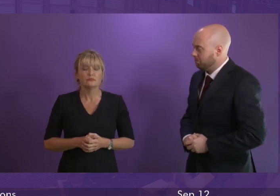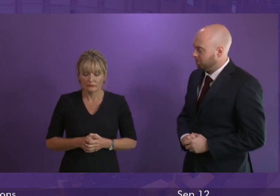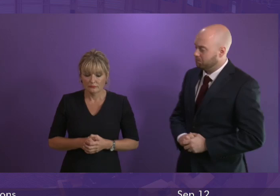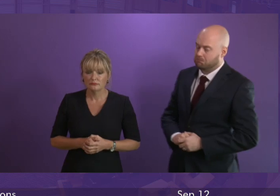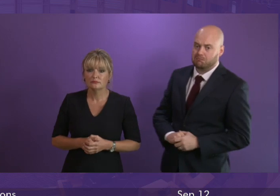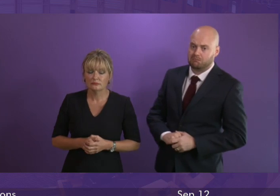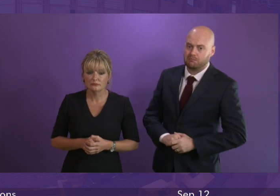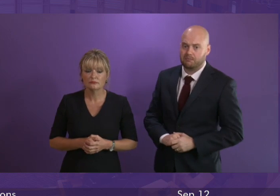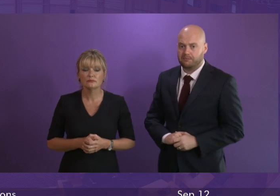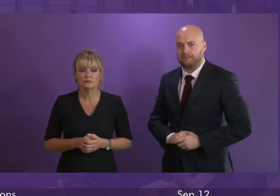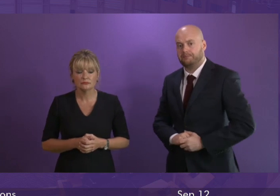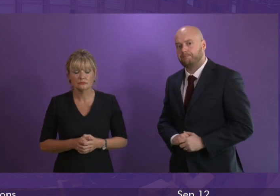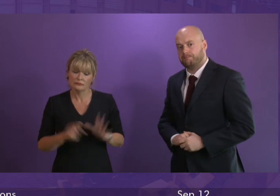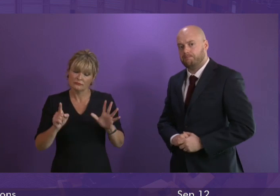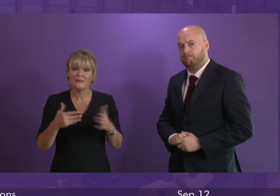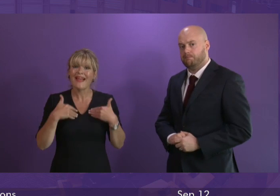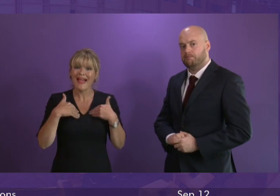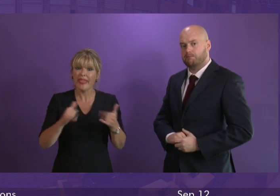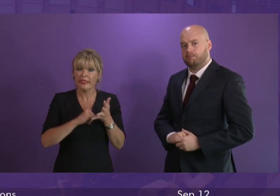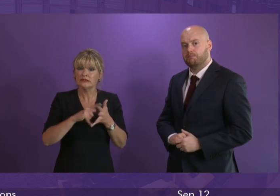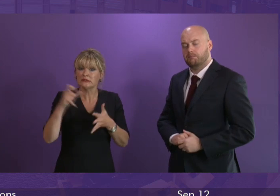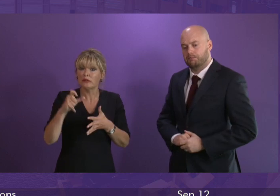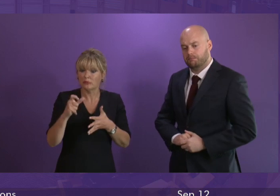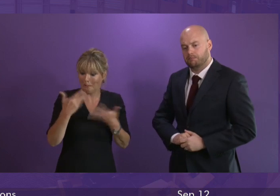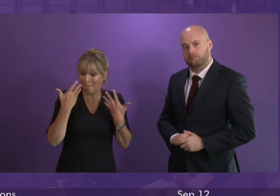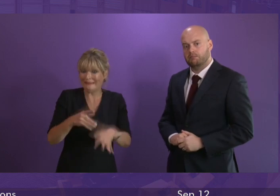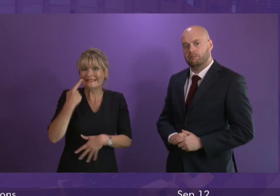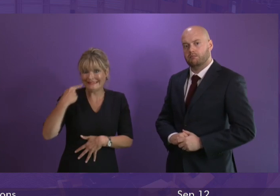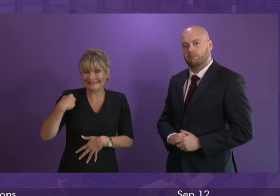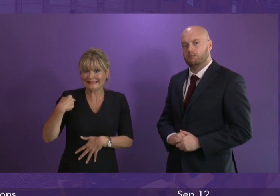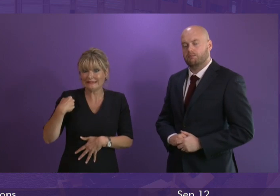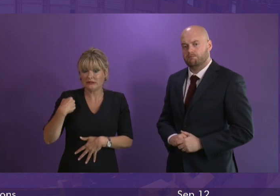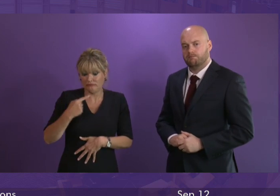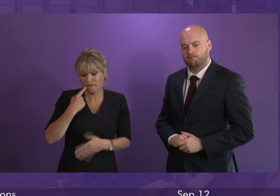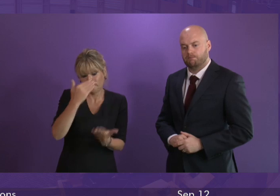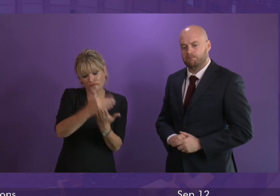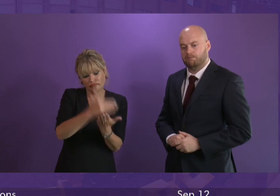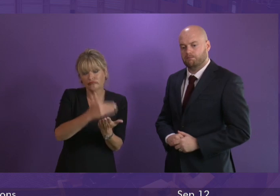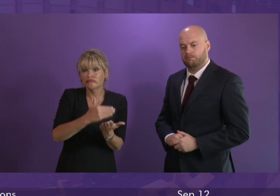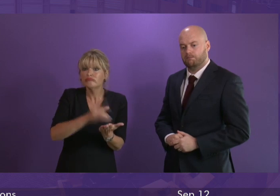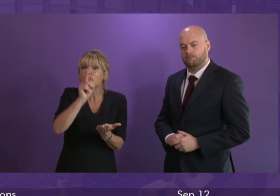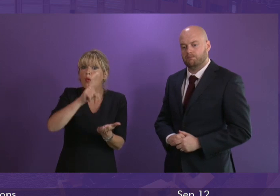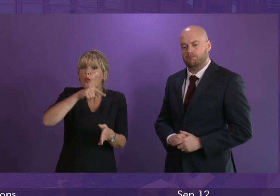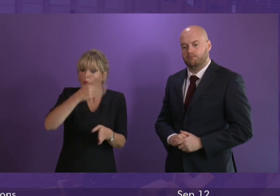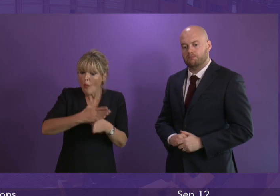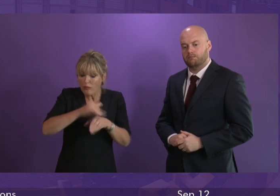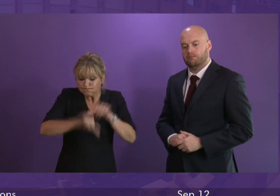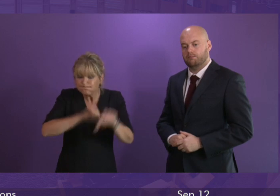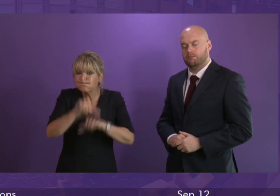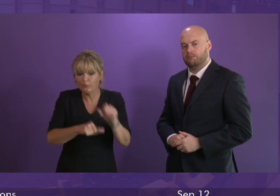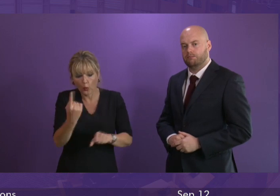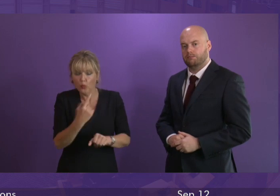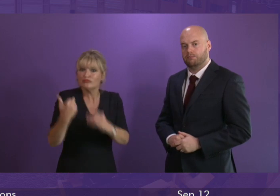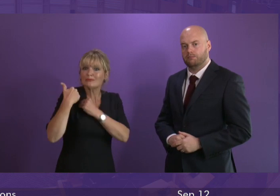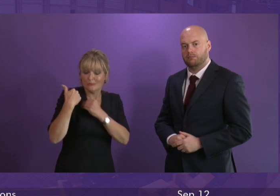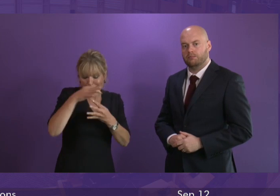Well, the Health Secretary, of course, set out yesterday the work that will be done to establish issues of accountability within